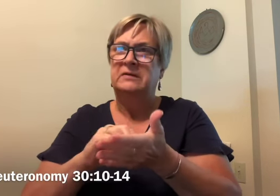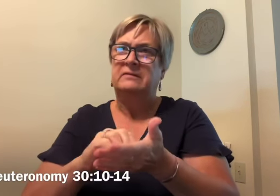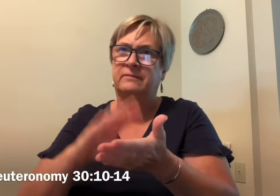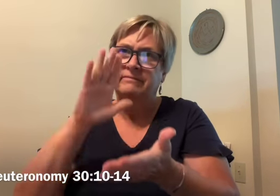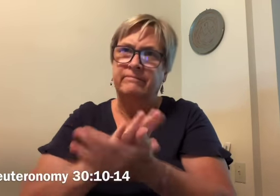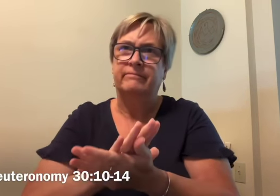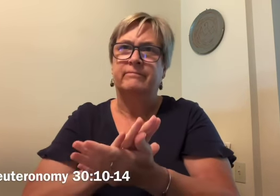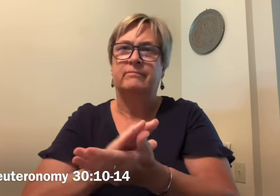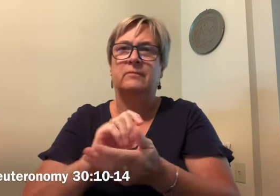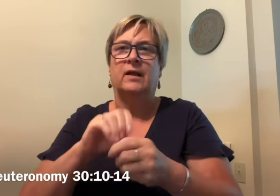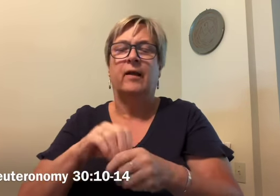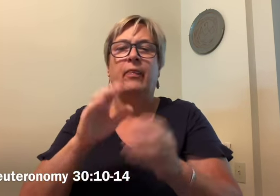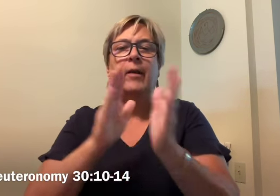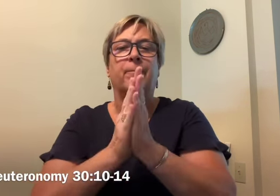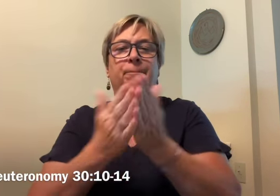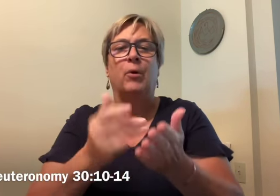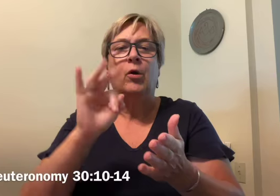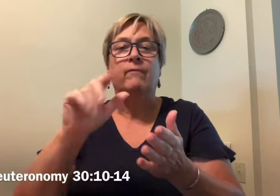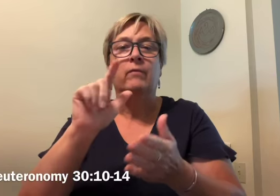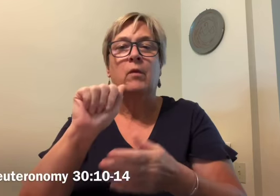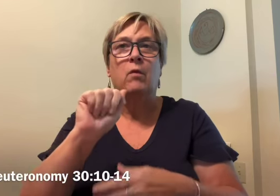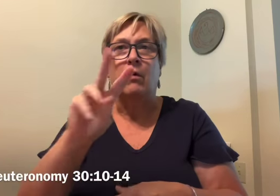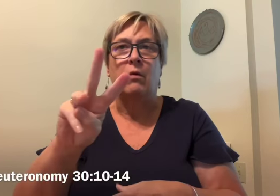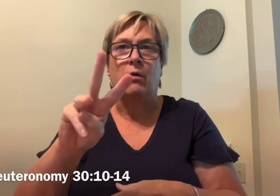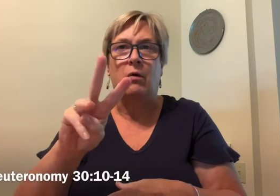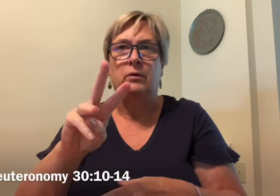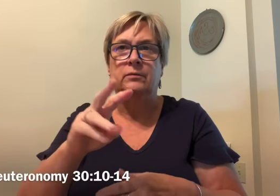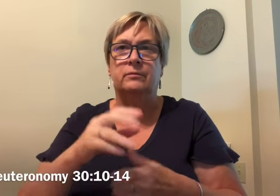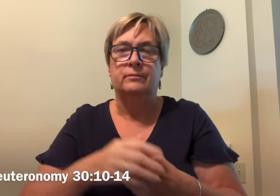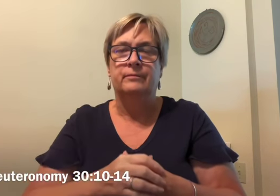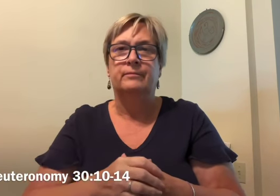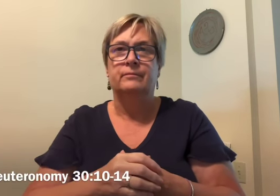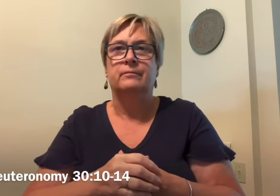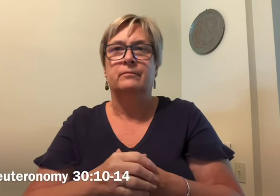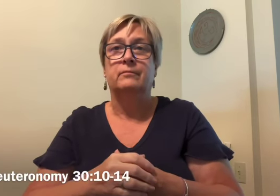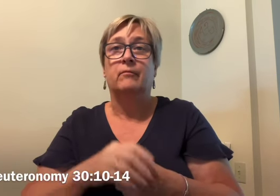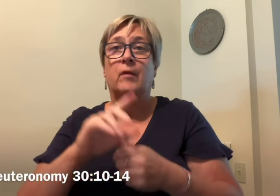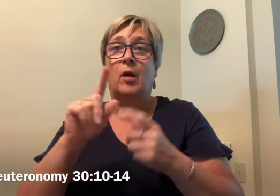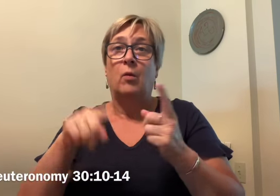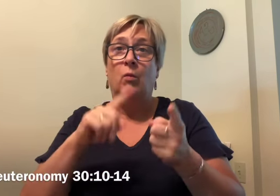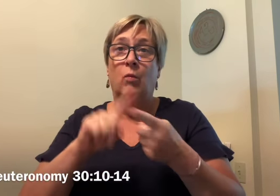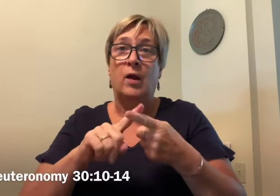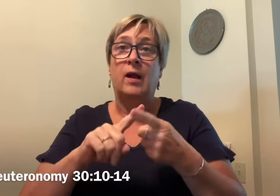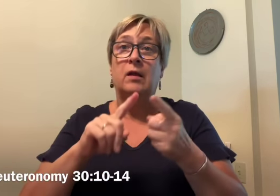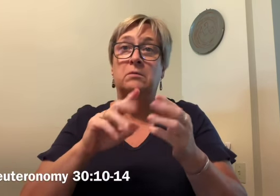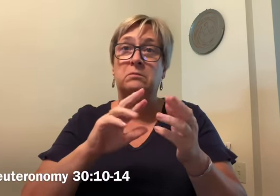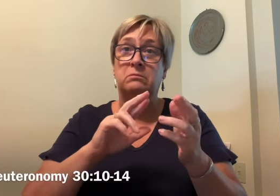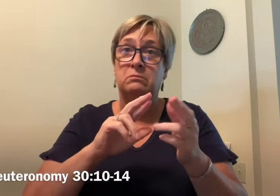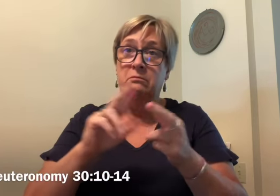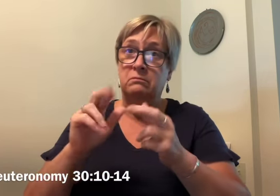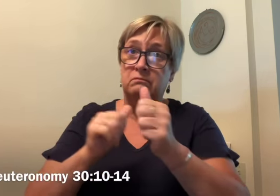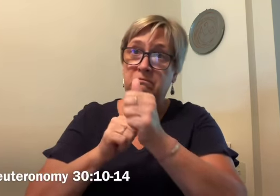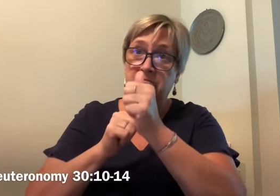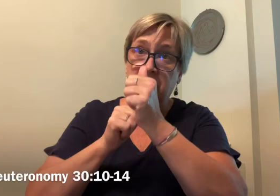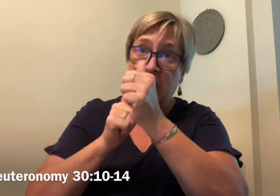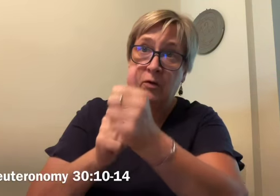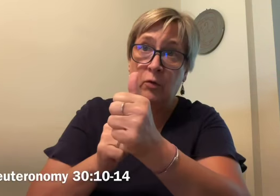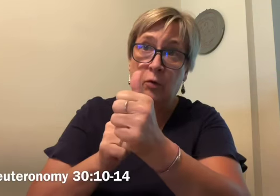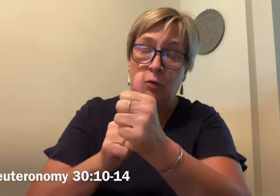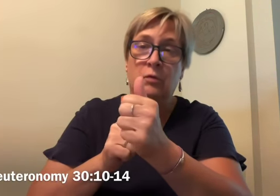statutes that are written in this book of the law, when you return to the